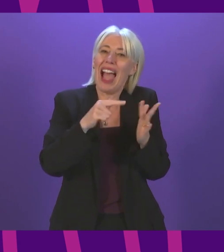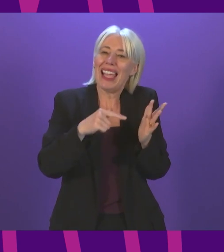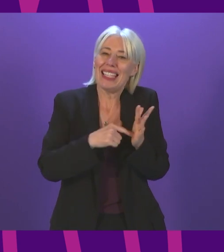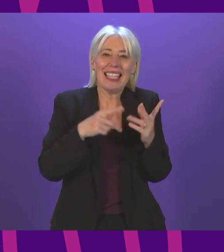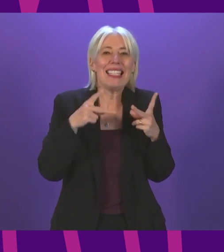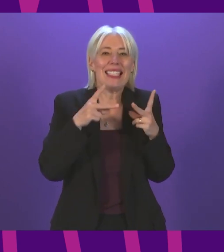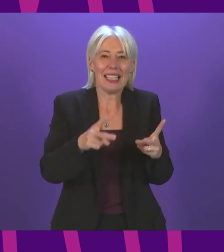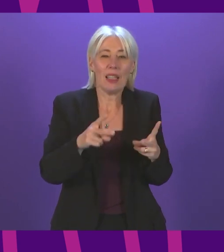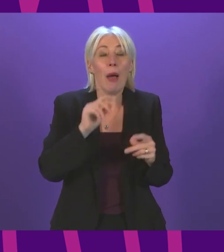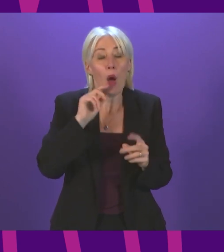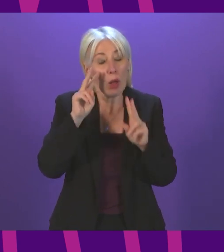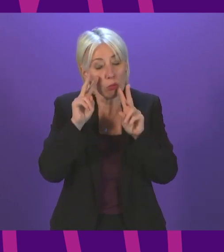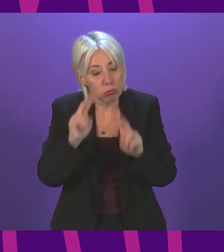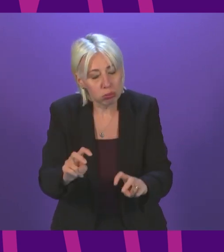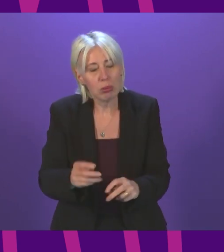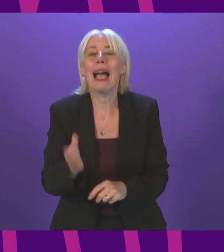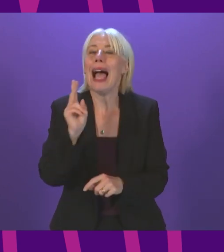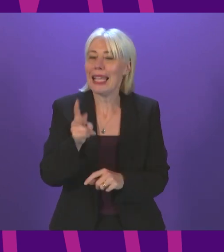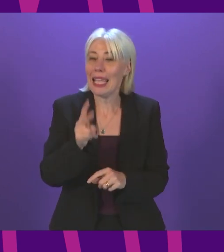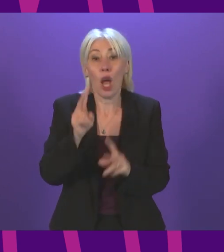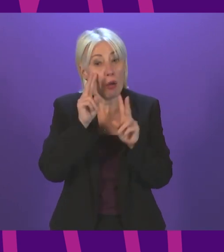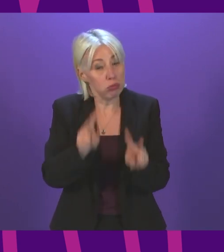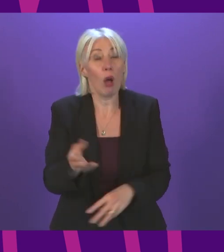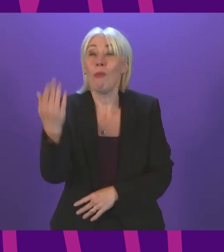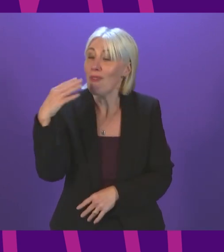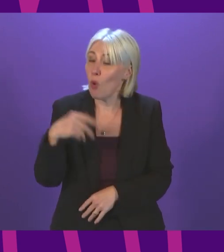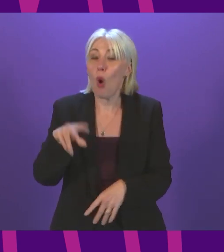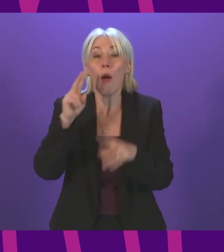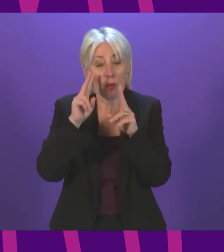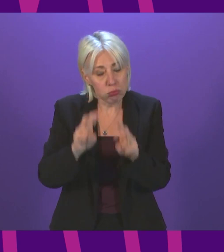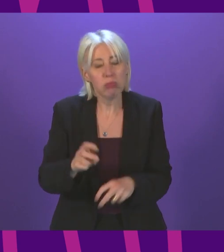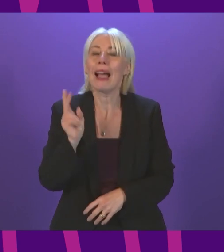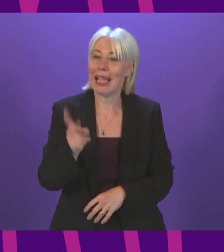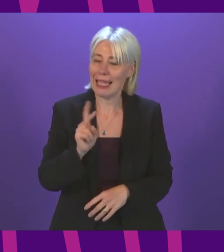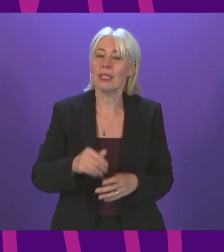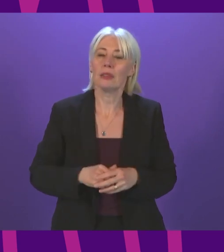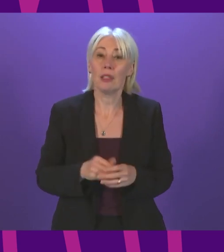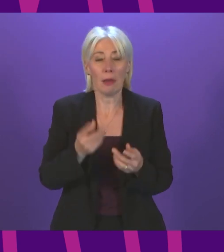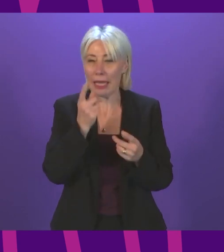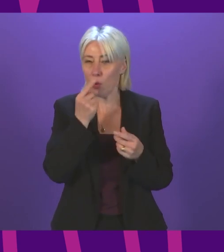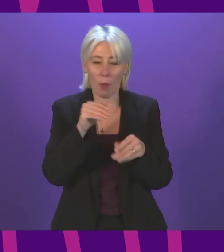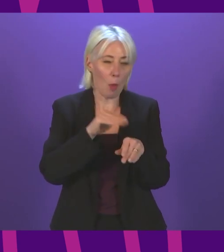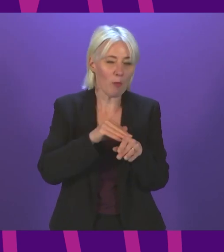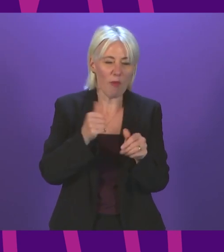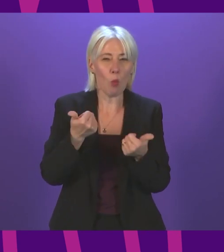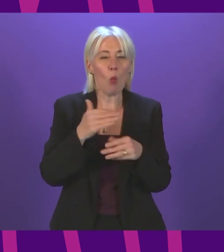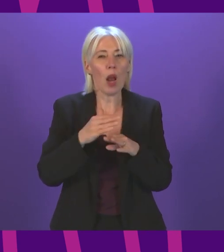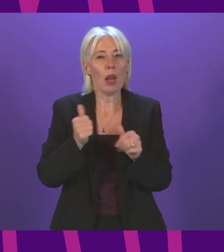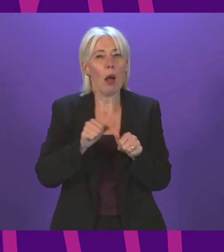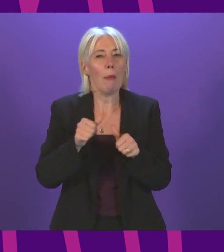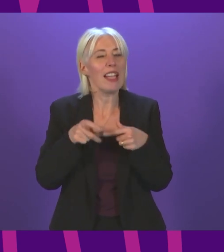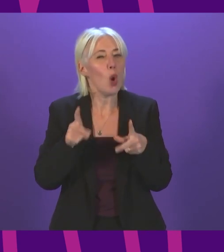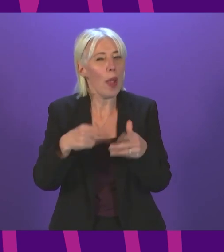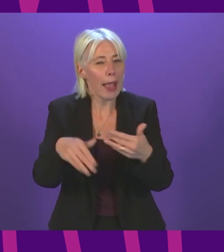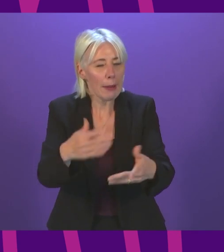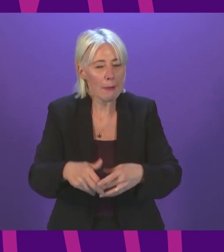one that I will look at again. We have looked at it previously, but we'll look at it again to see if that can be done in a more efficient manner. Alex Coole-Hamilton, to be